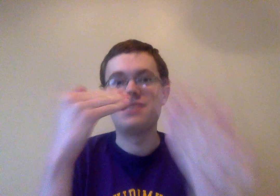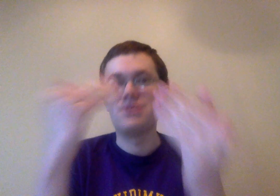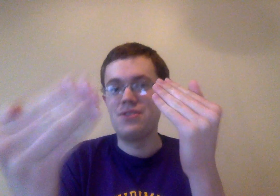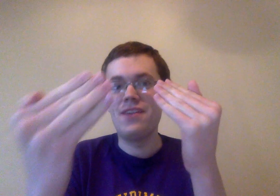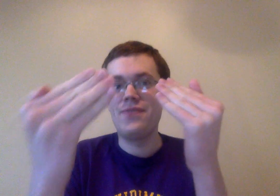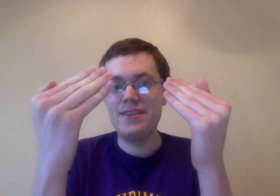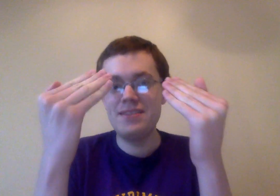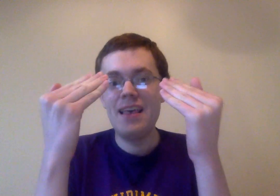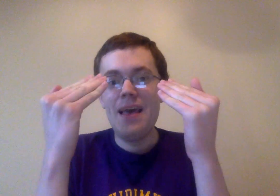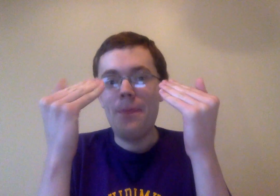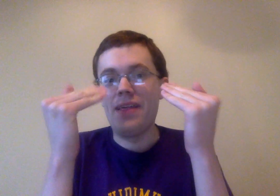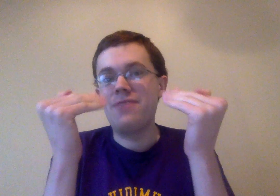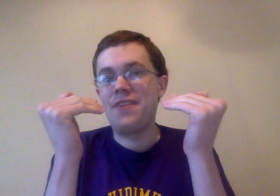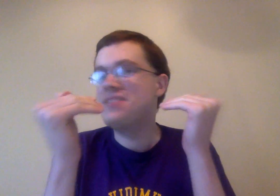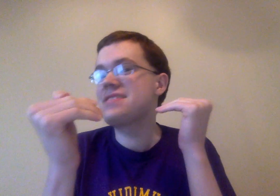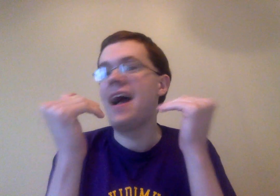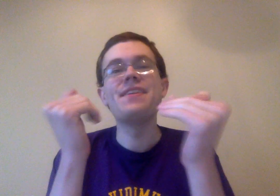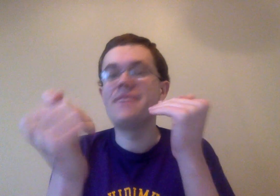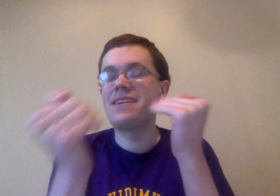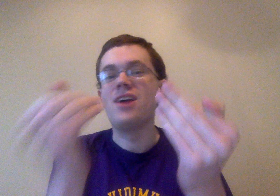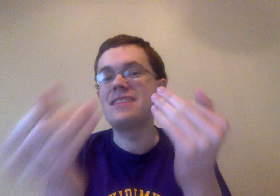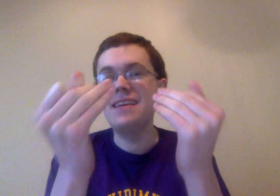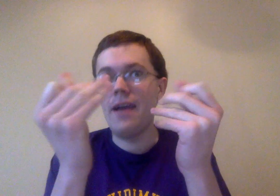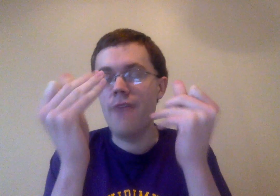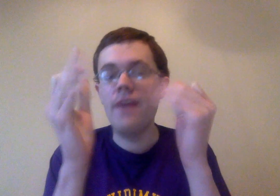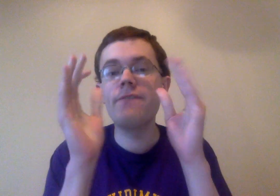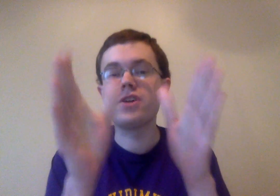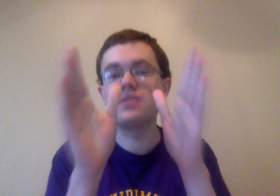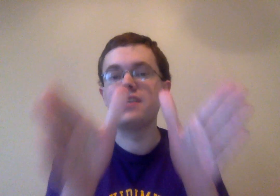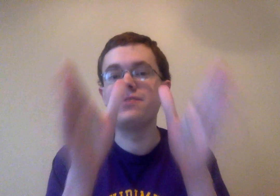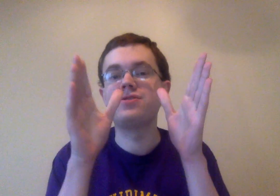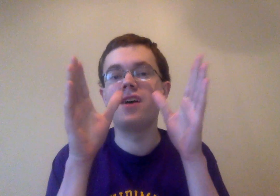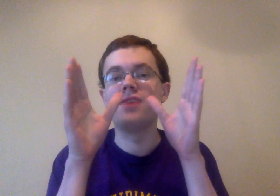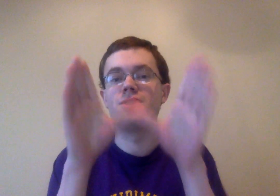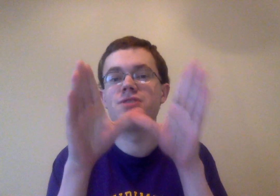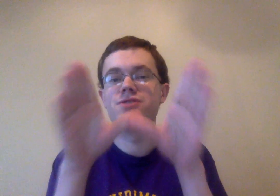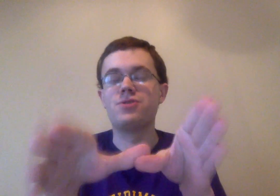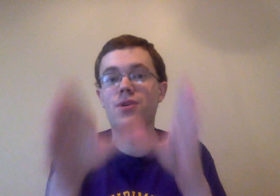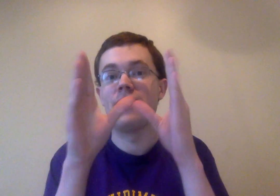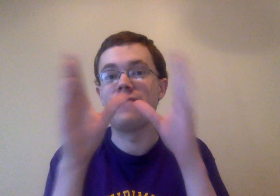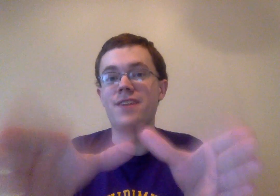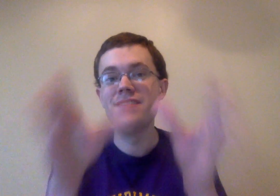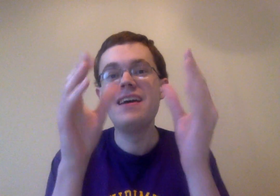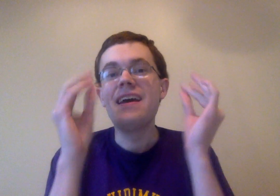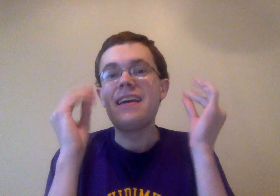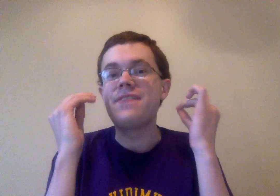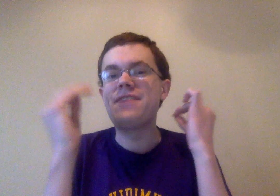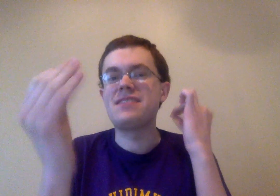similar in a lot of ways, but I like the fact that he's just kind of lost in it. I find that first scene with Cho-Cho and Cho-Cho a lot of fun, even if it's